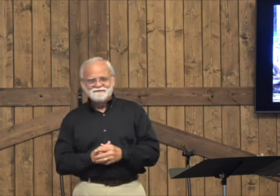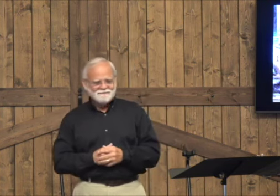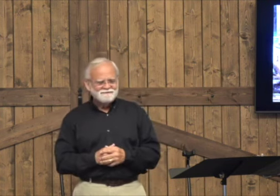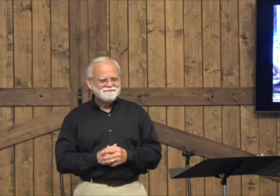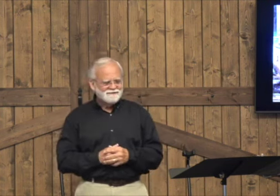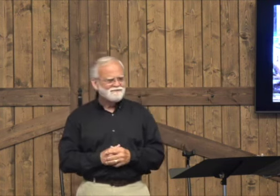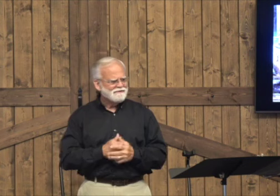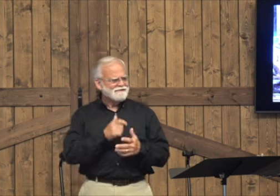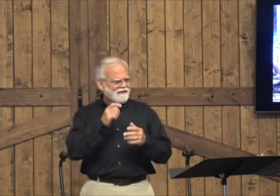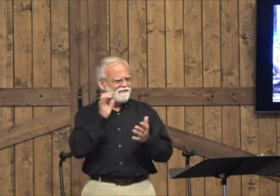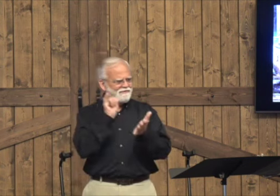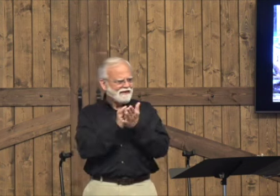that God created.